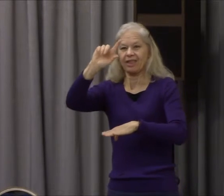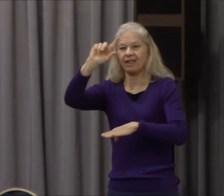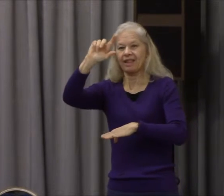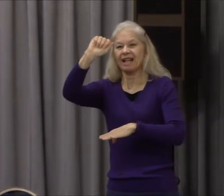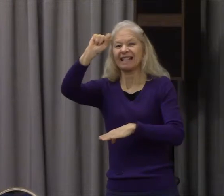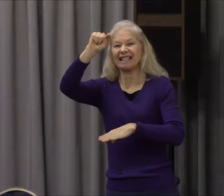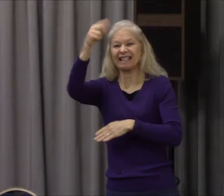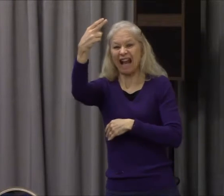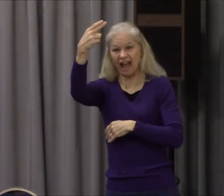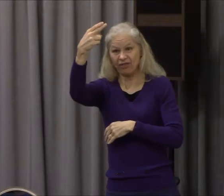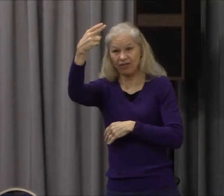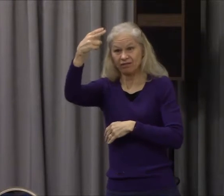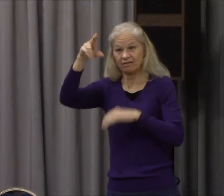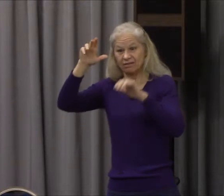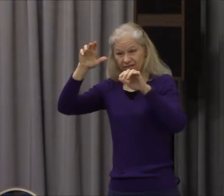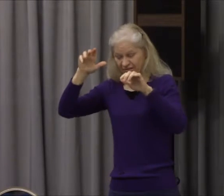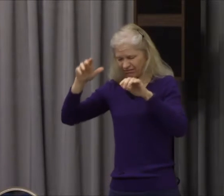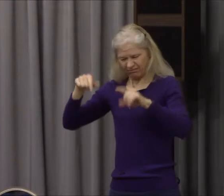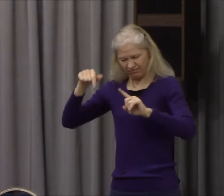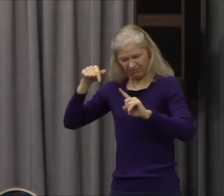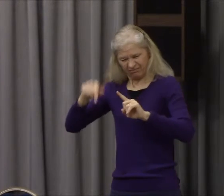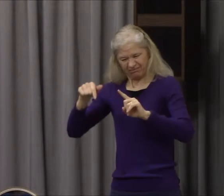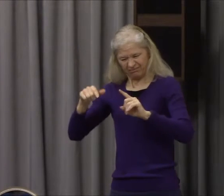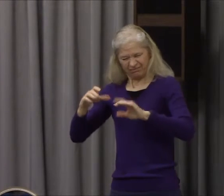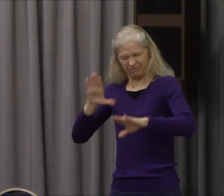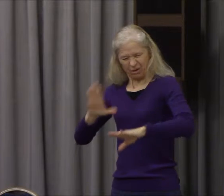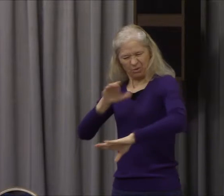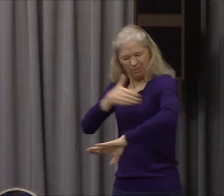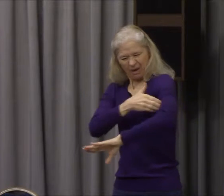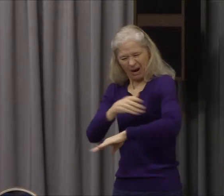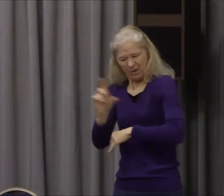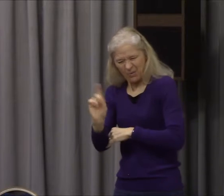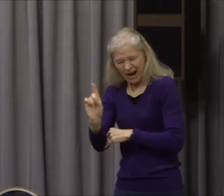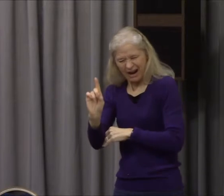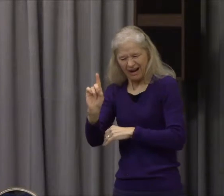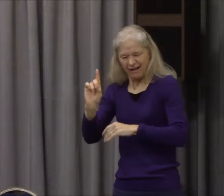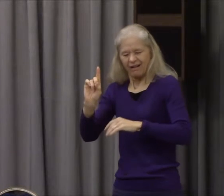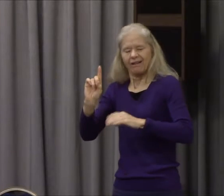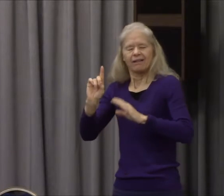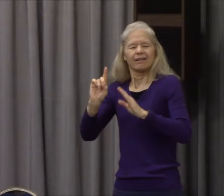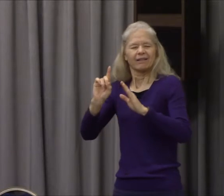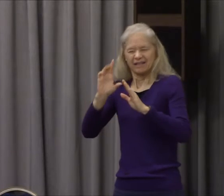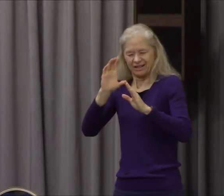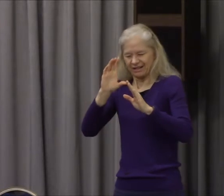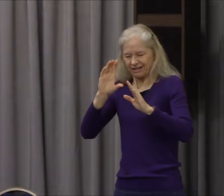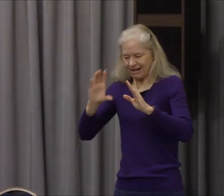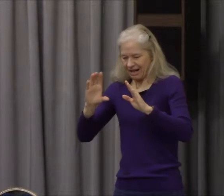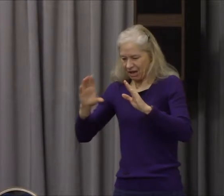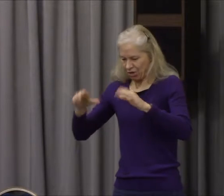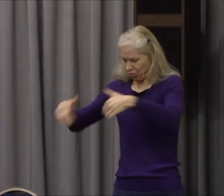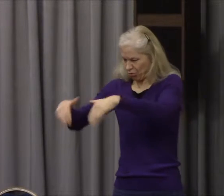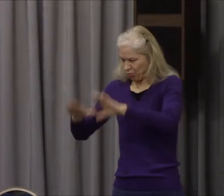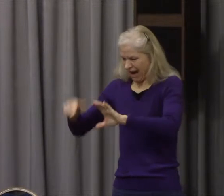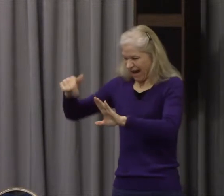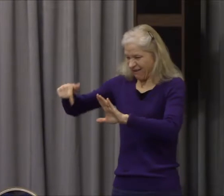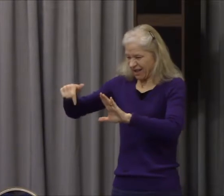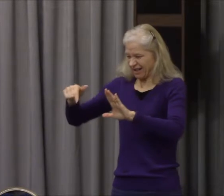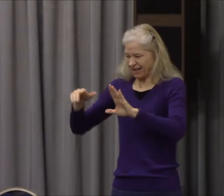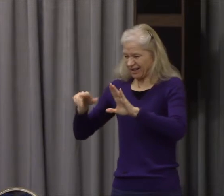But thanks be to God, which giveth us the victory through our Lord